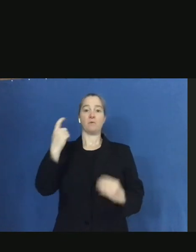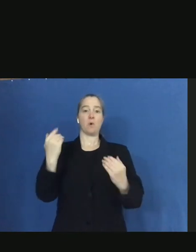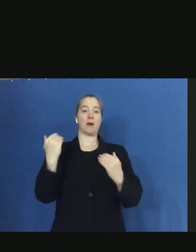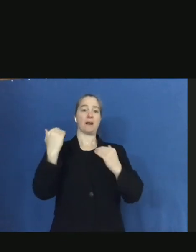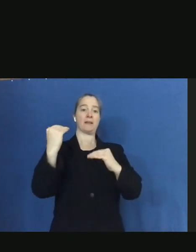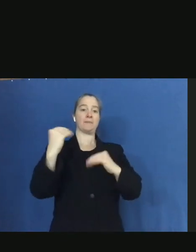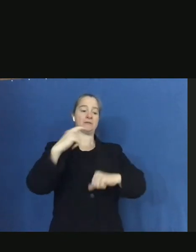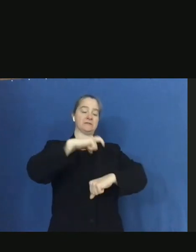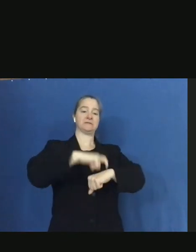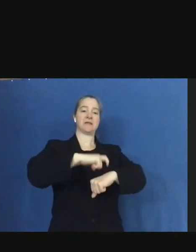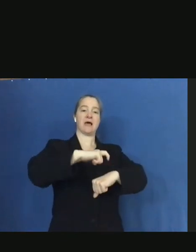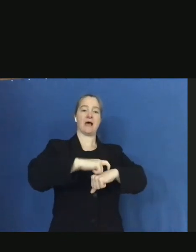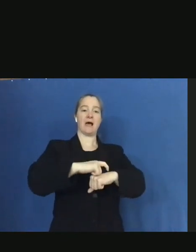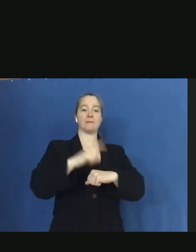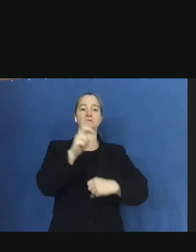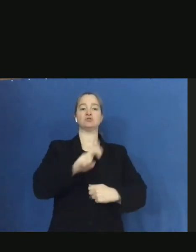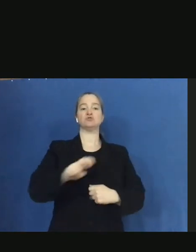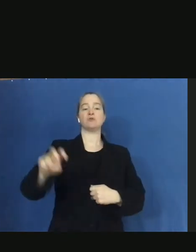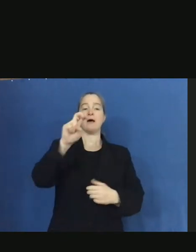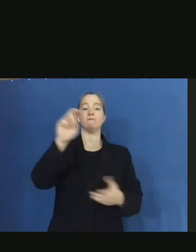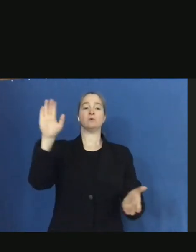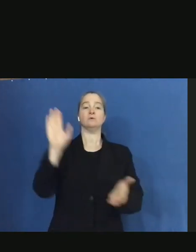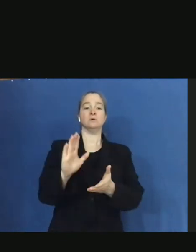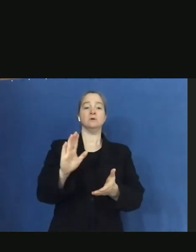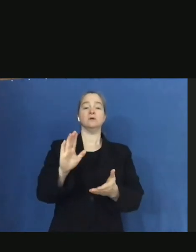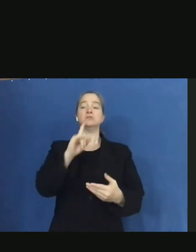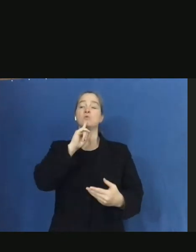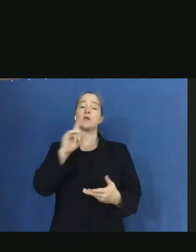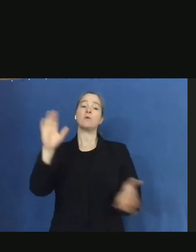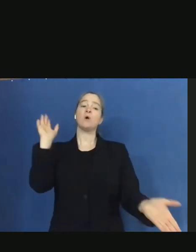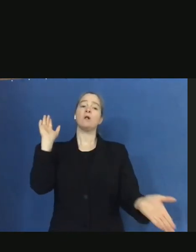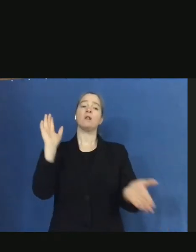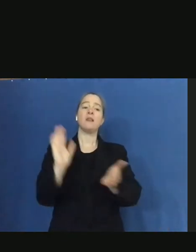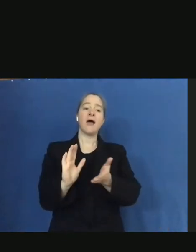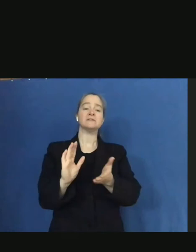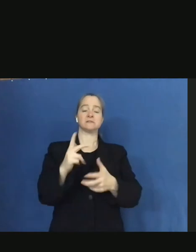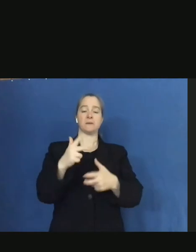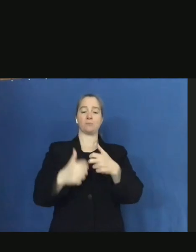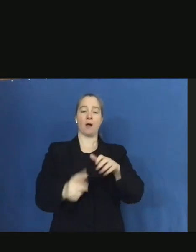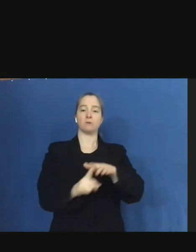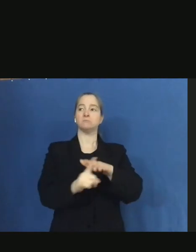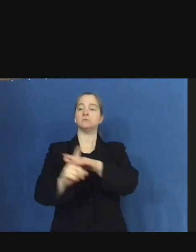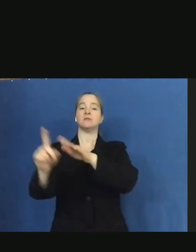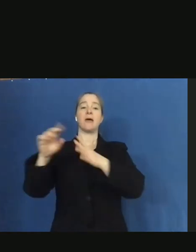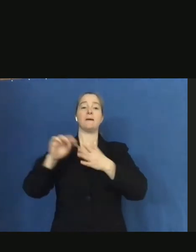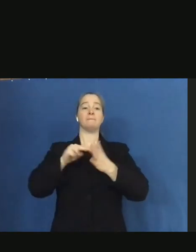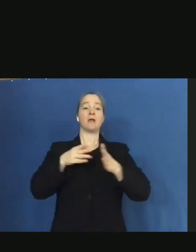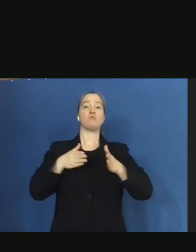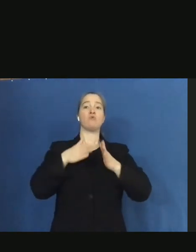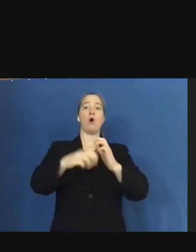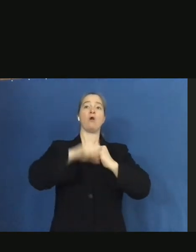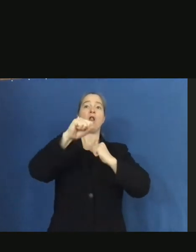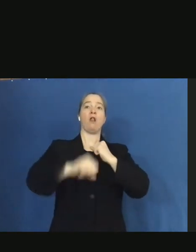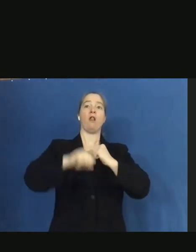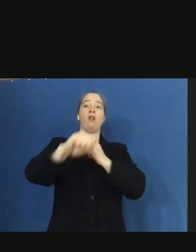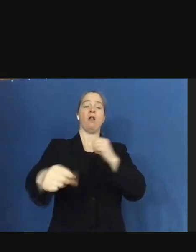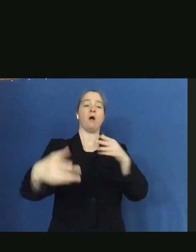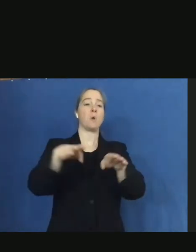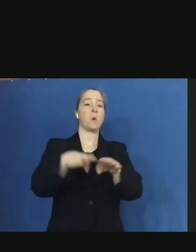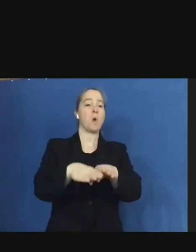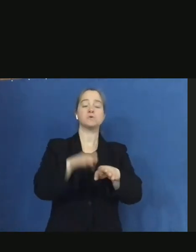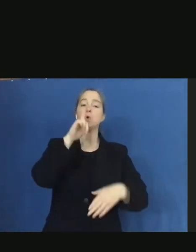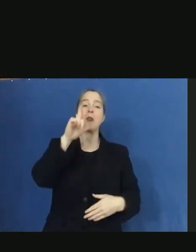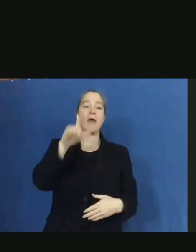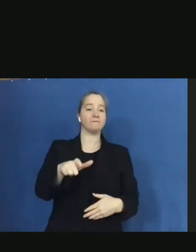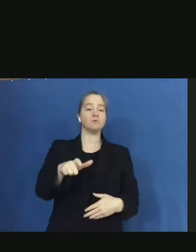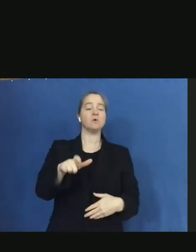as it significantly reduces significant incidents that result in major roadways being closed for extended periods of time, which sometimes